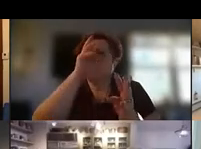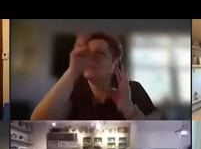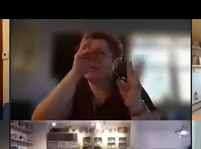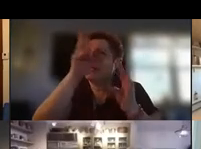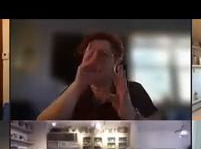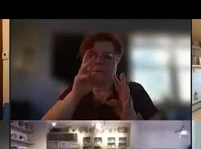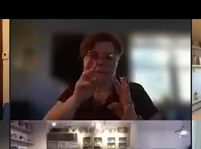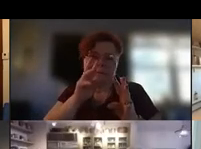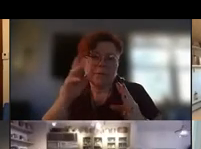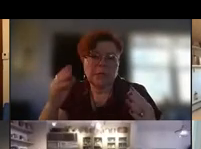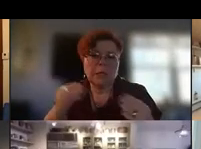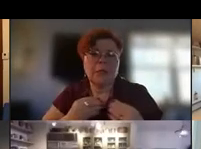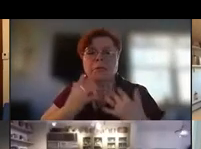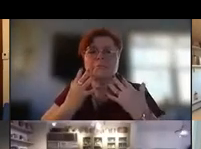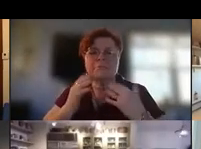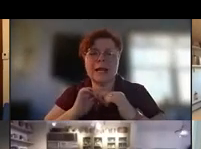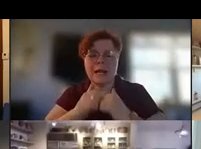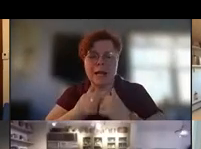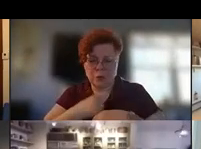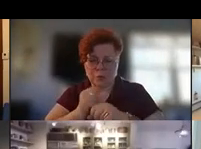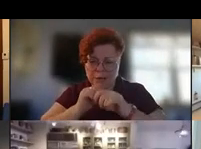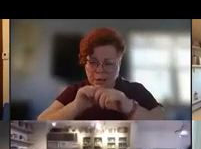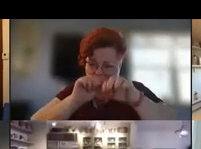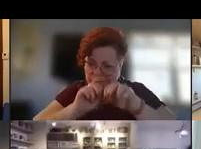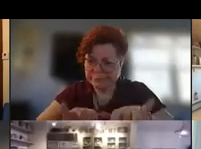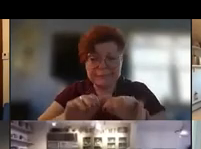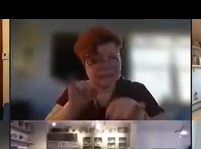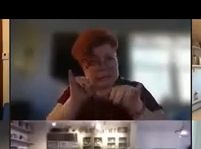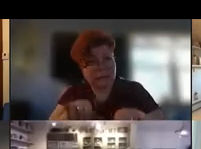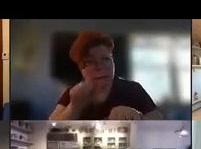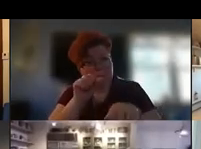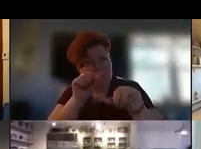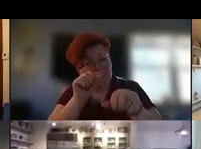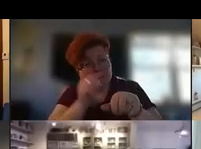flow from you is it the same every time or different every time